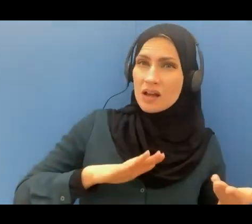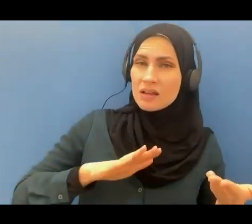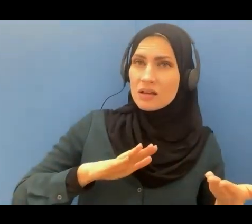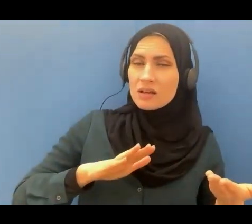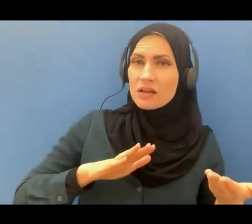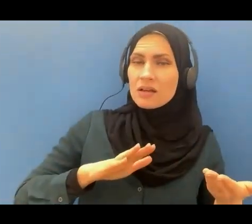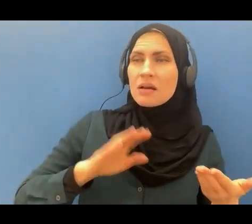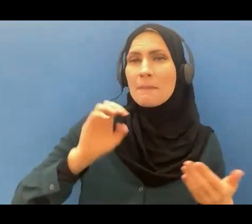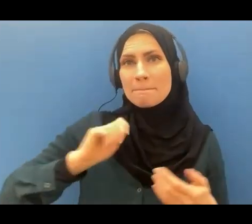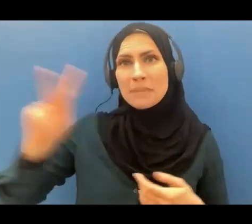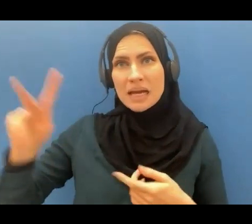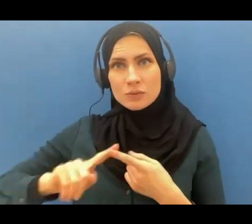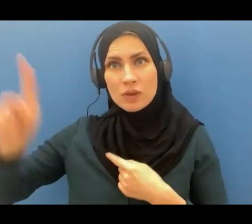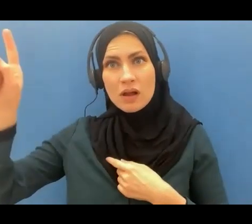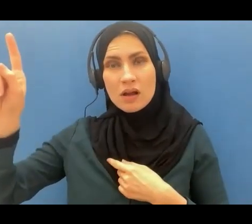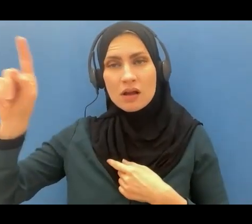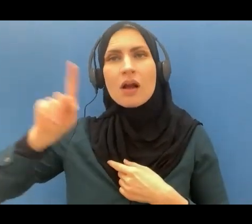back to Allah, Allah will forgive them.